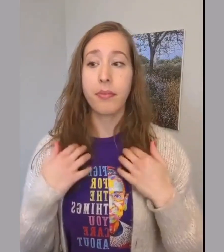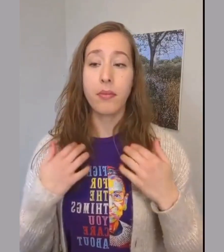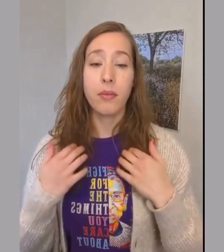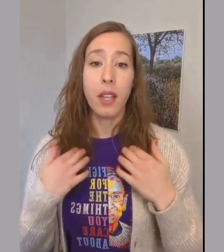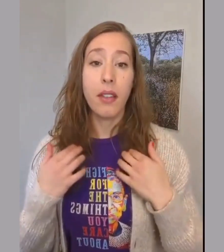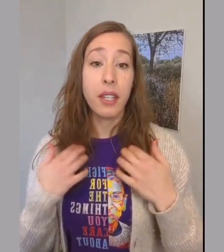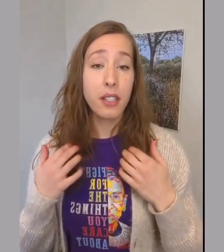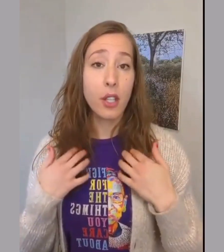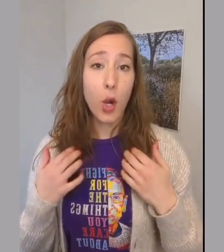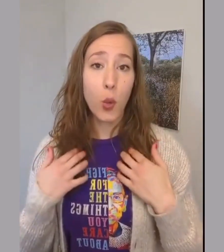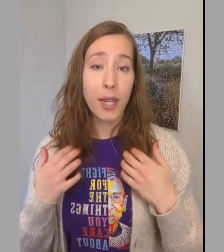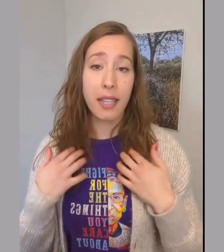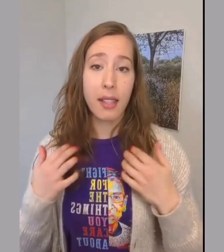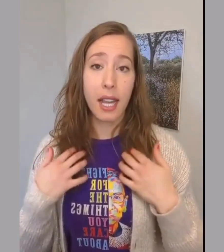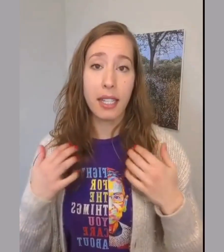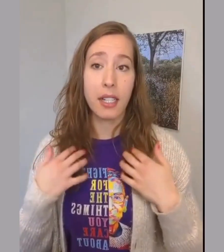There is no winning side here.